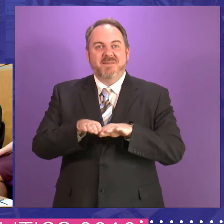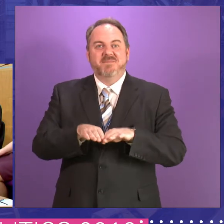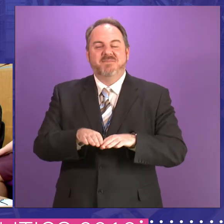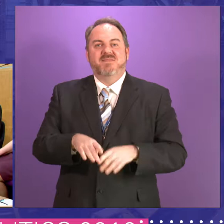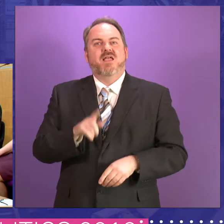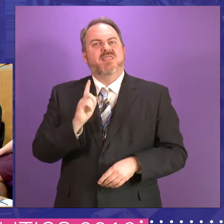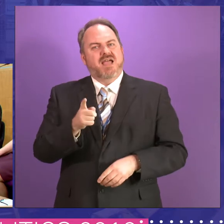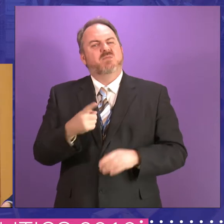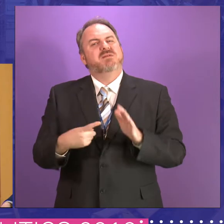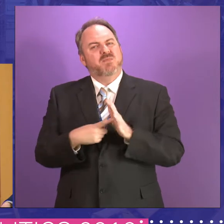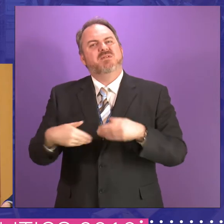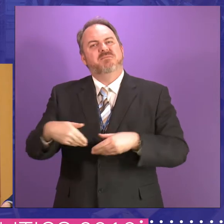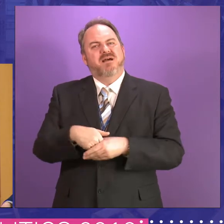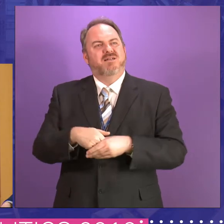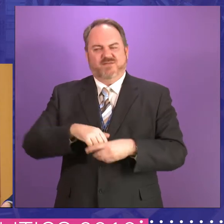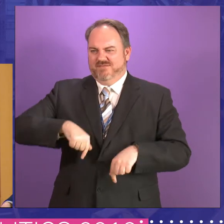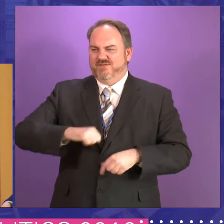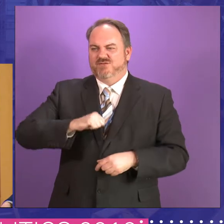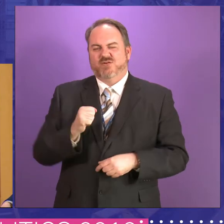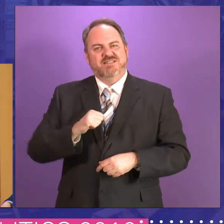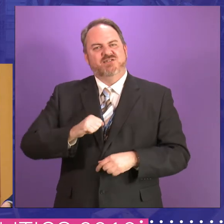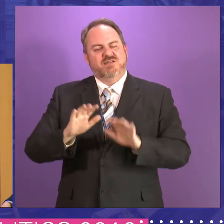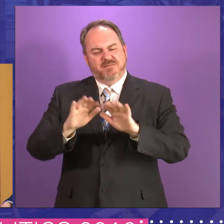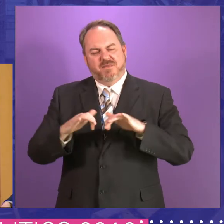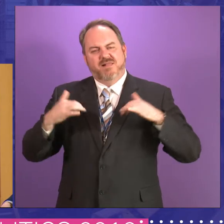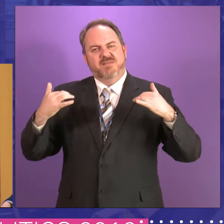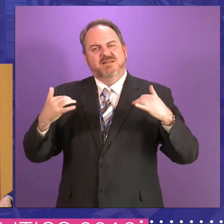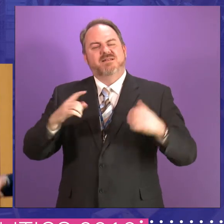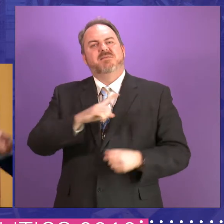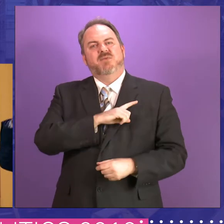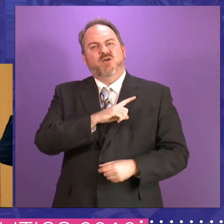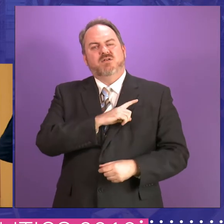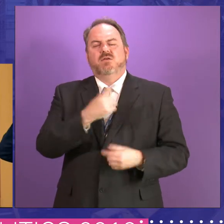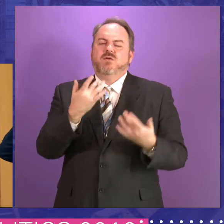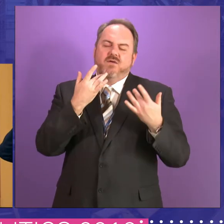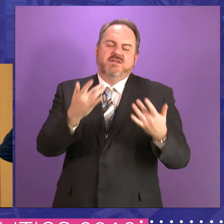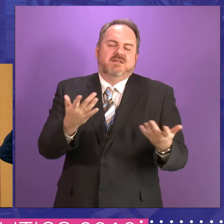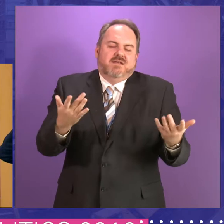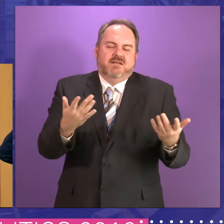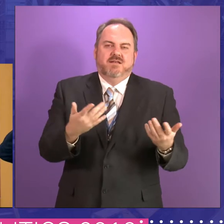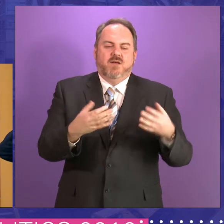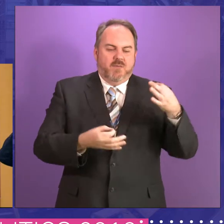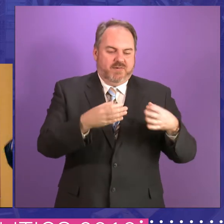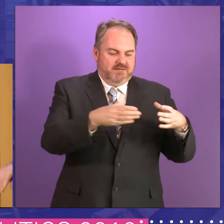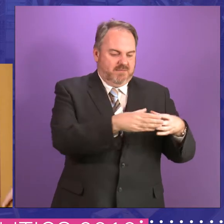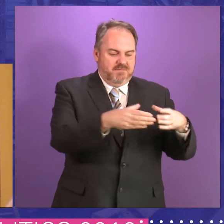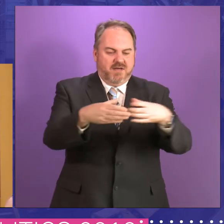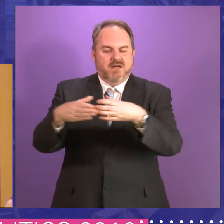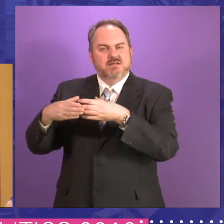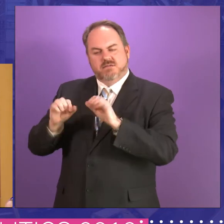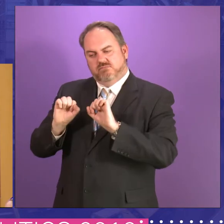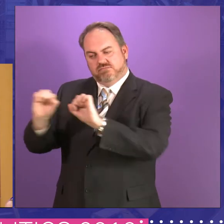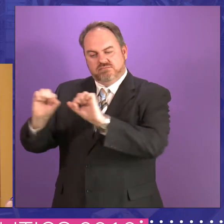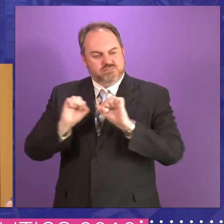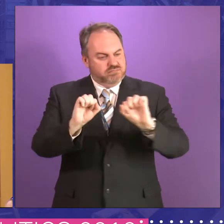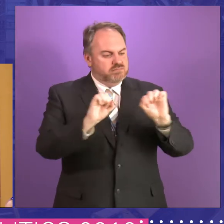of the Scottish Parliament. That in a sense, although party political differences were there and party politics